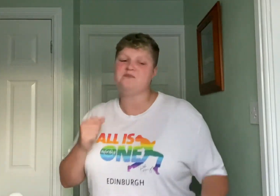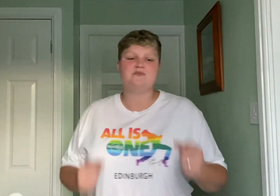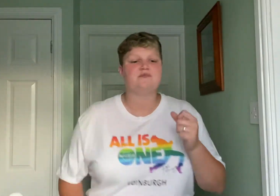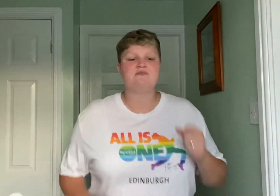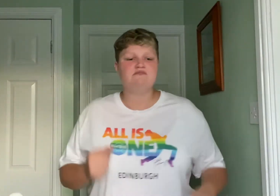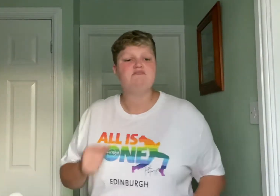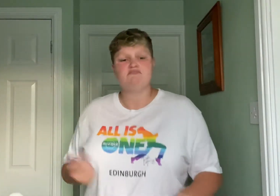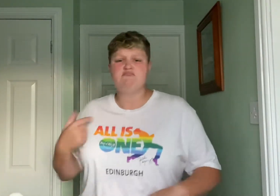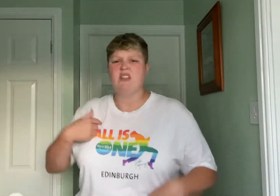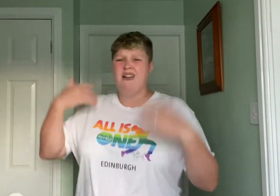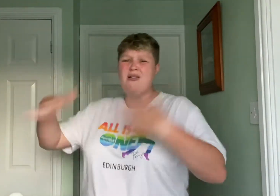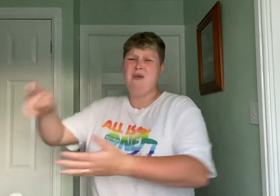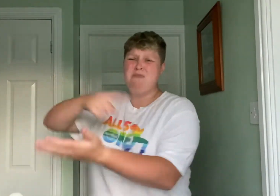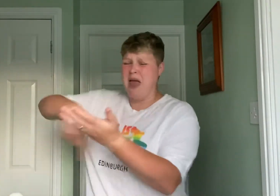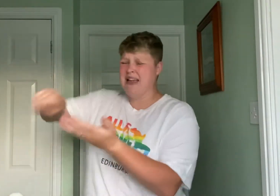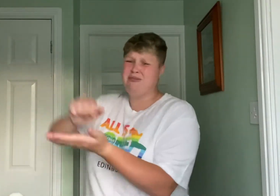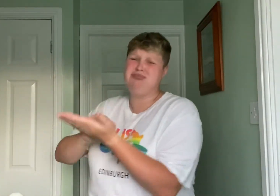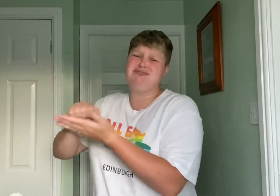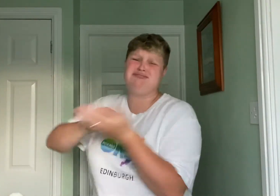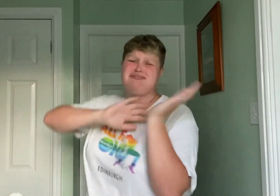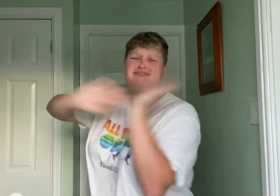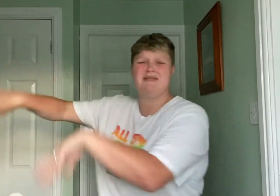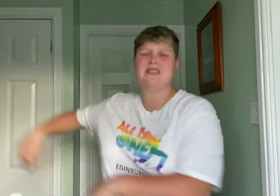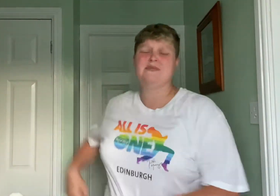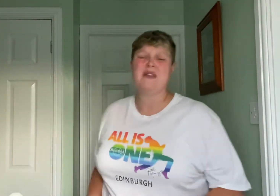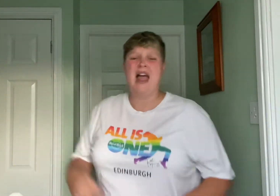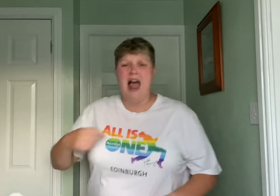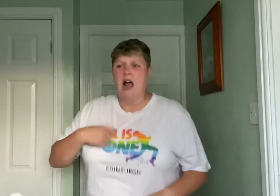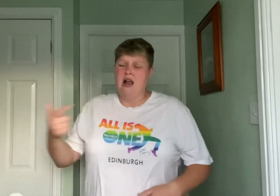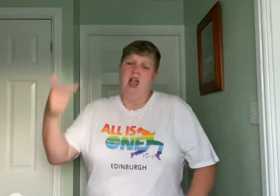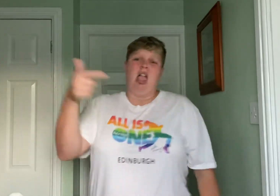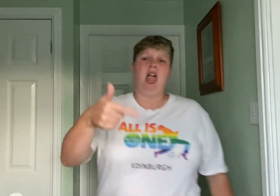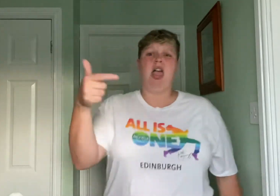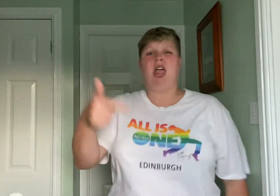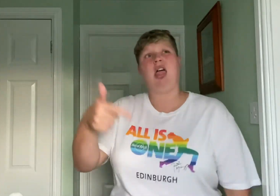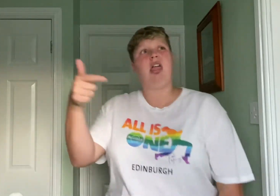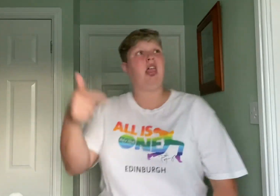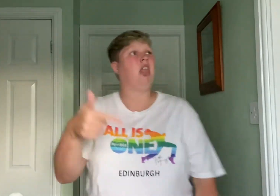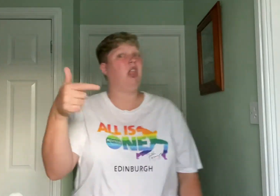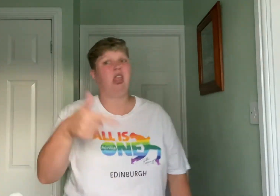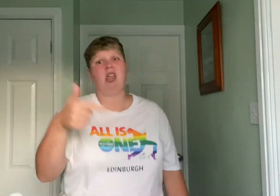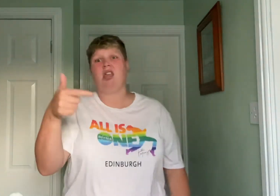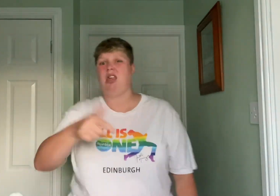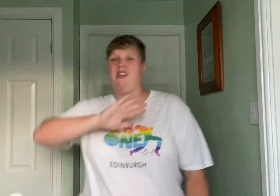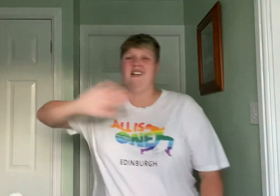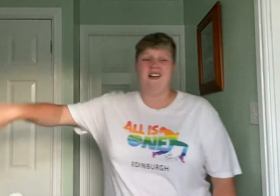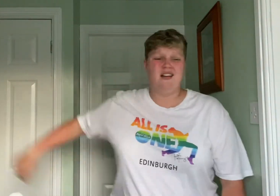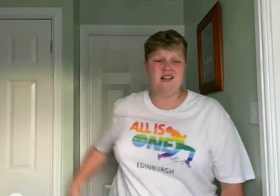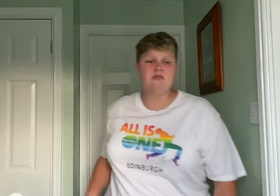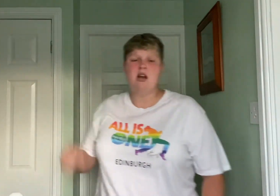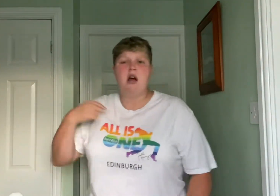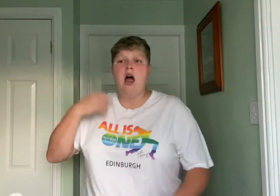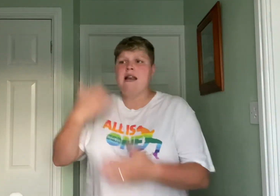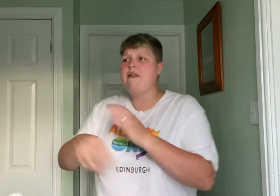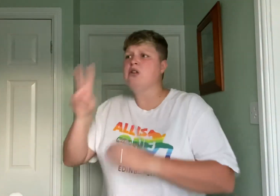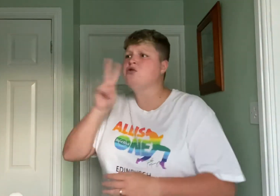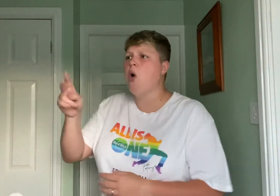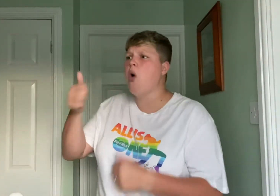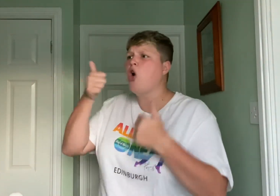I played a lot of plates and rivers And I crossed the wrong train and I knew I'd leave But I never saw the